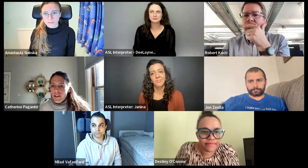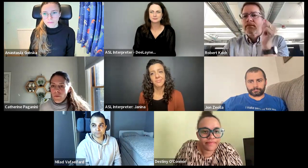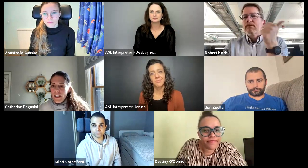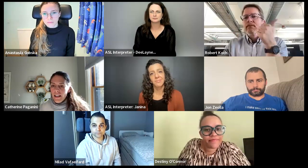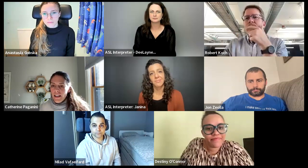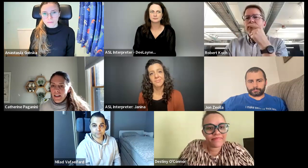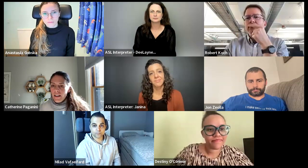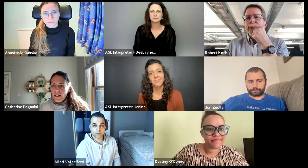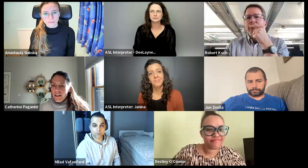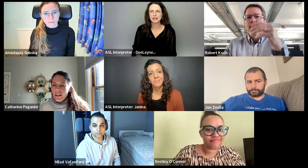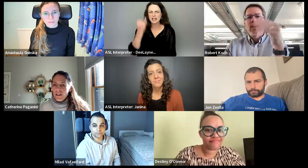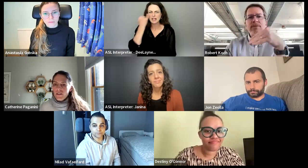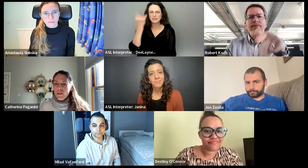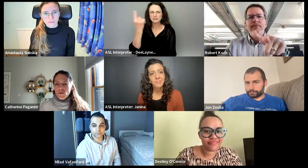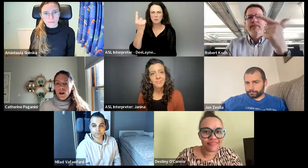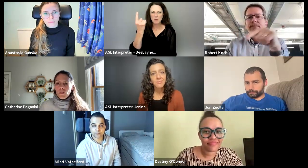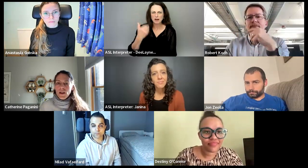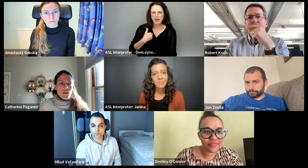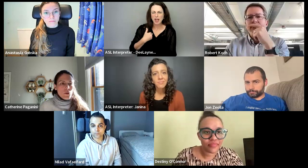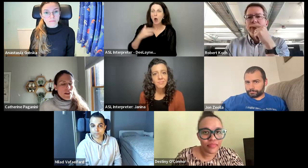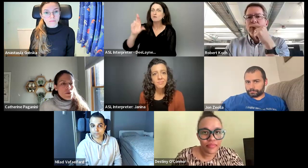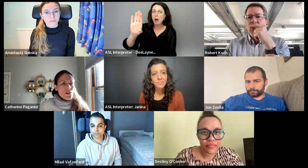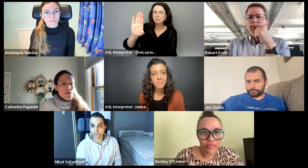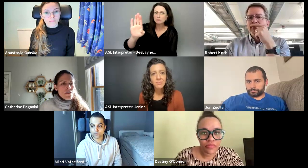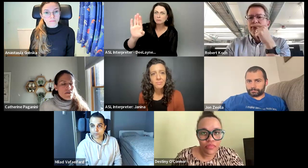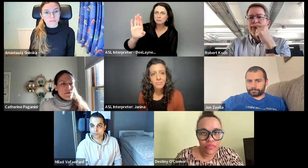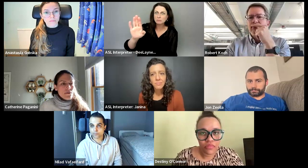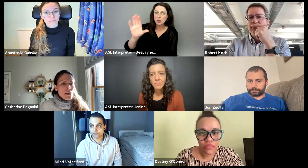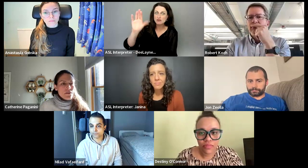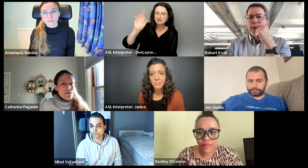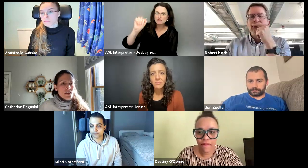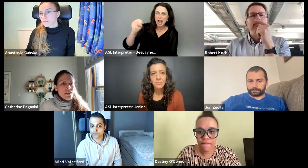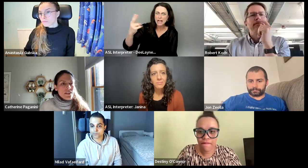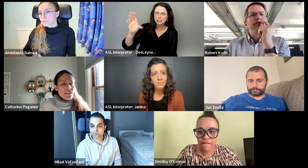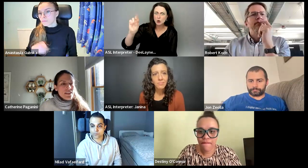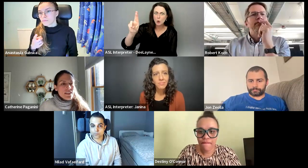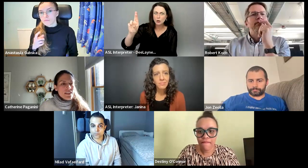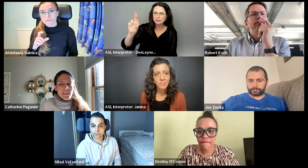And then someone had like, uh, oh, Rob, you had some Crash Course stuff?